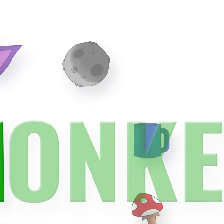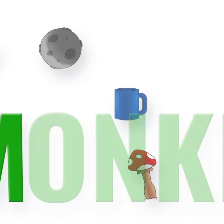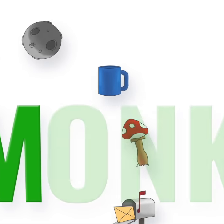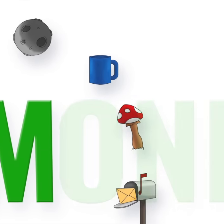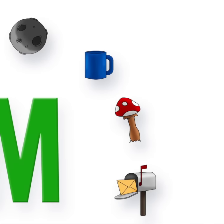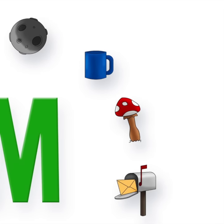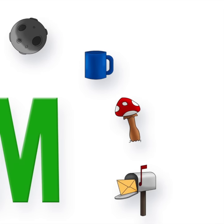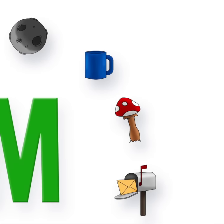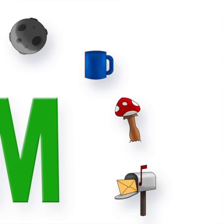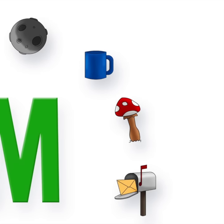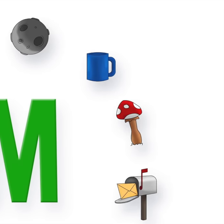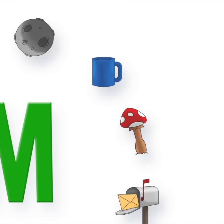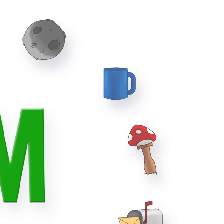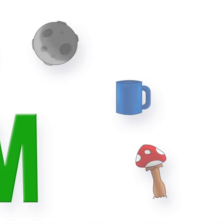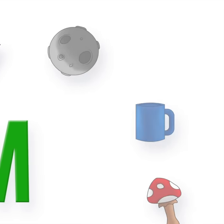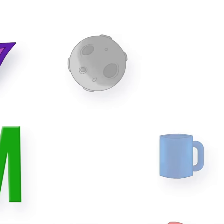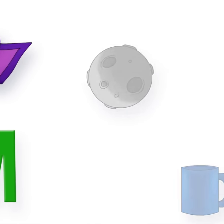-m-m-m-m-m.